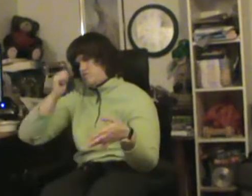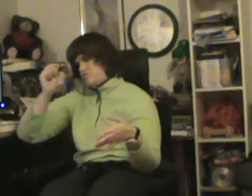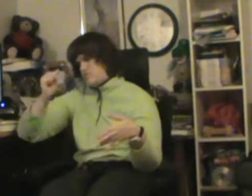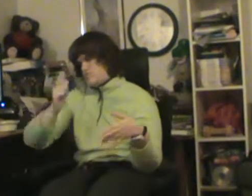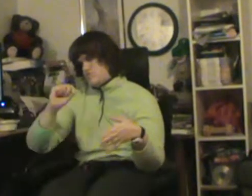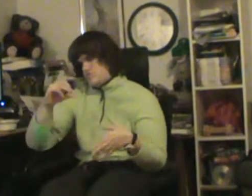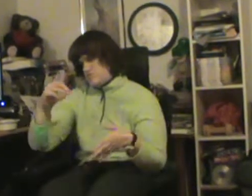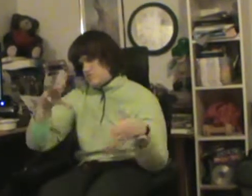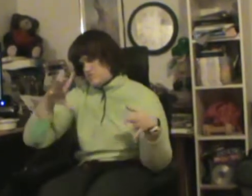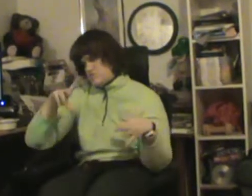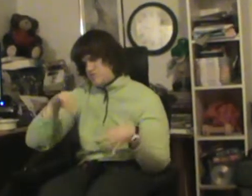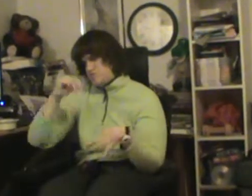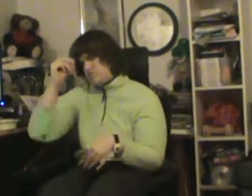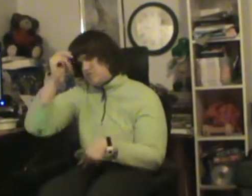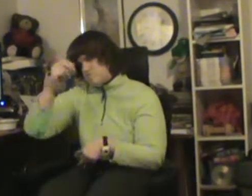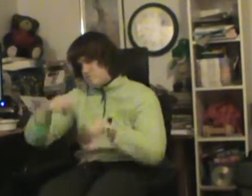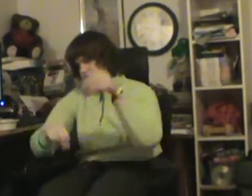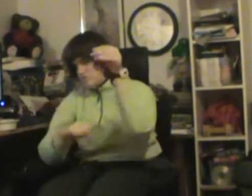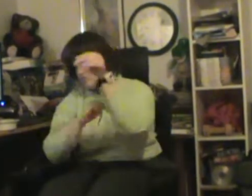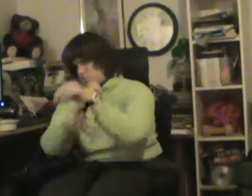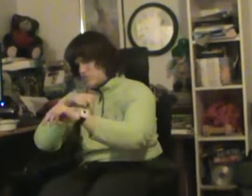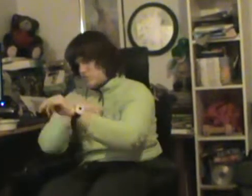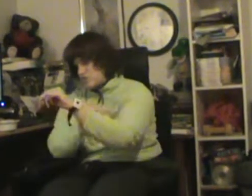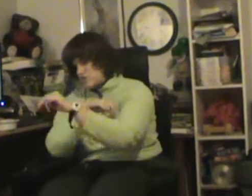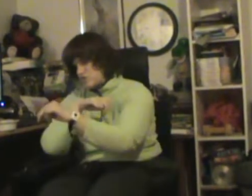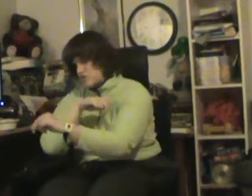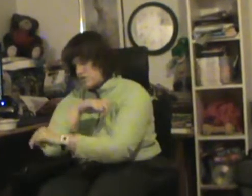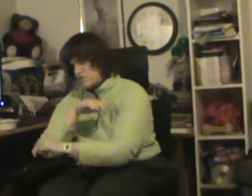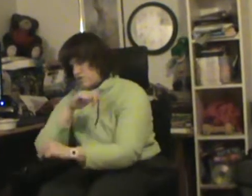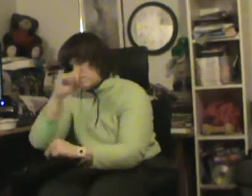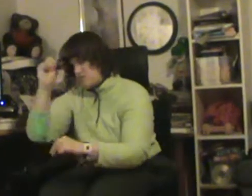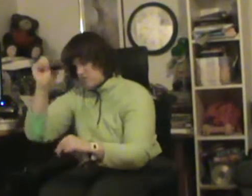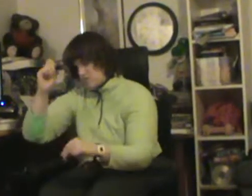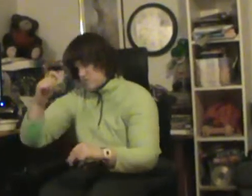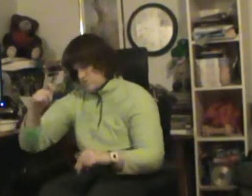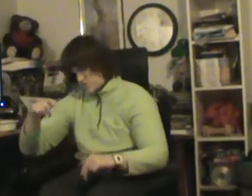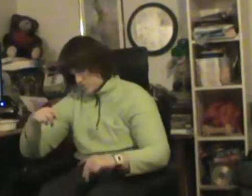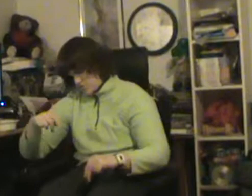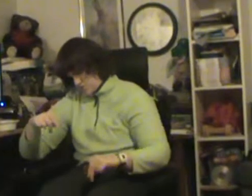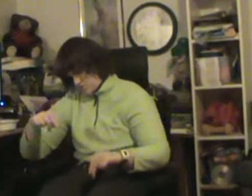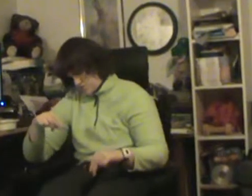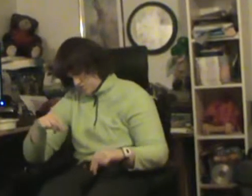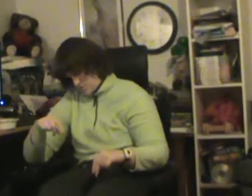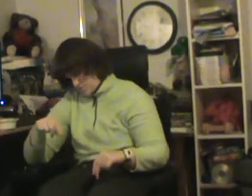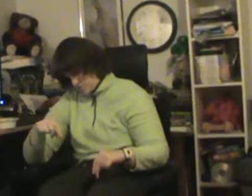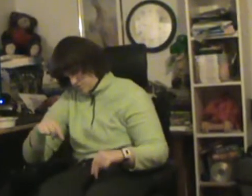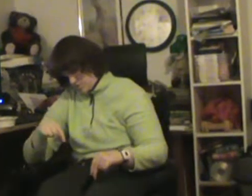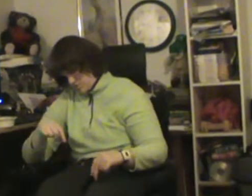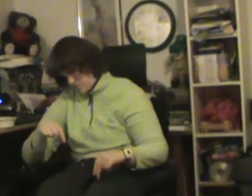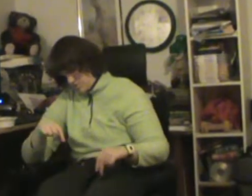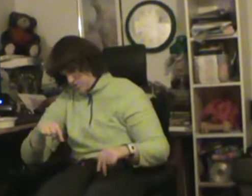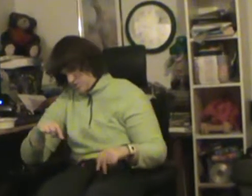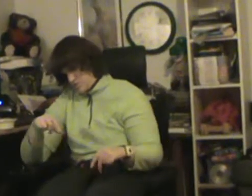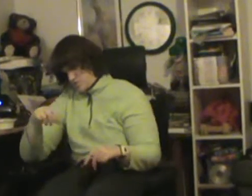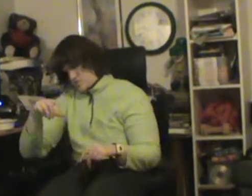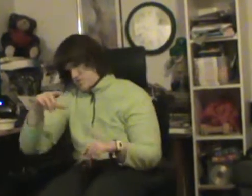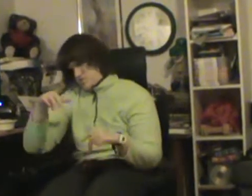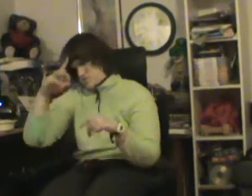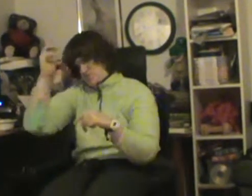like a statue tall and proud, till the clouds